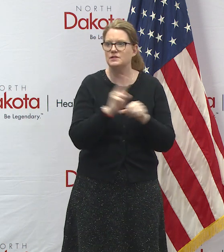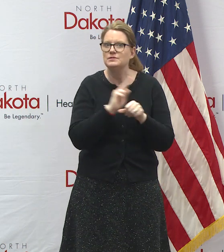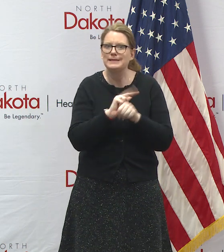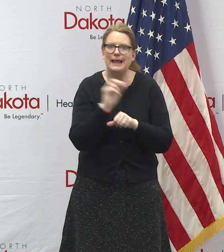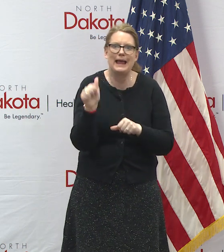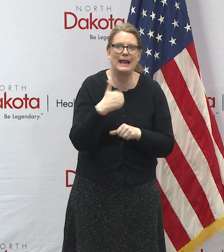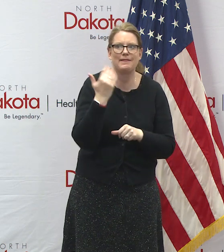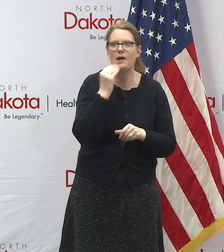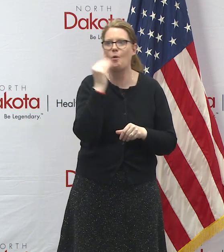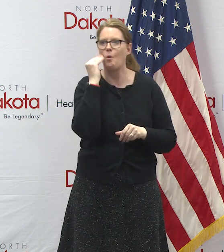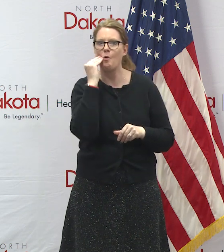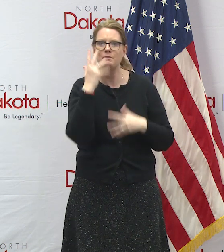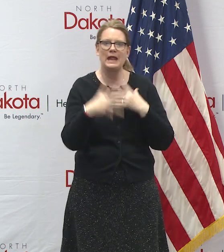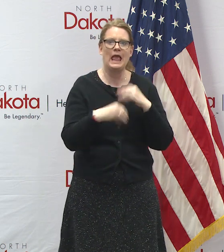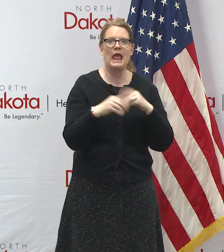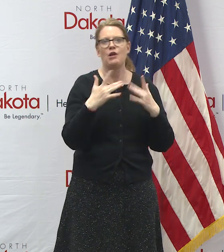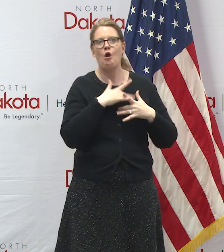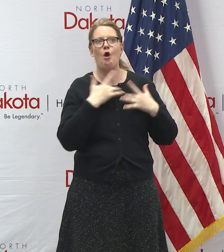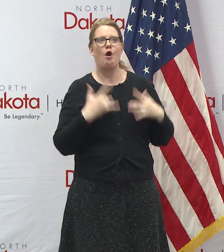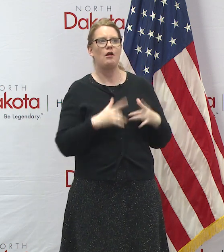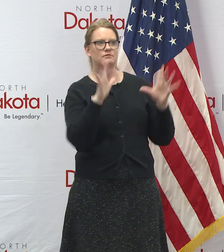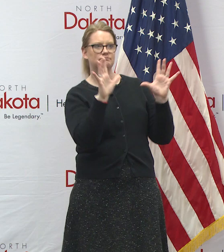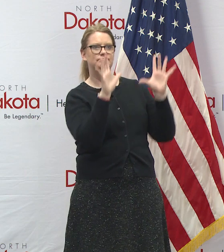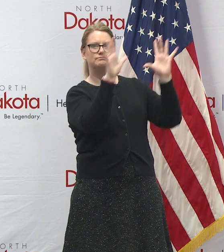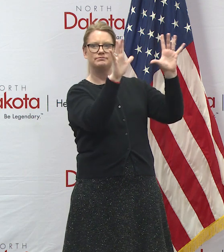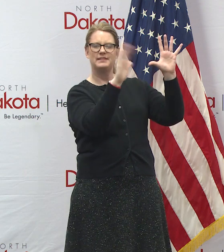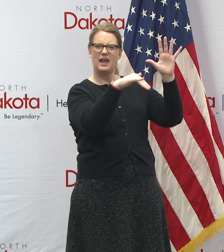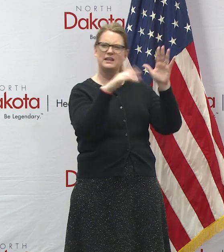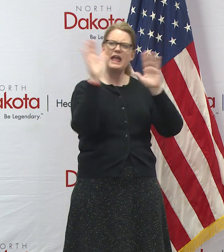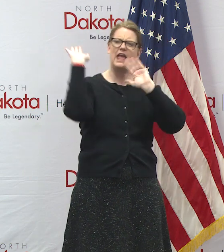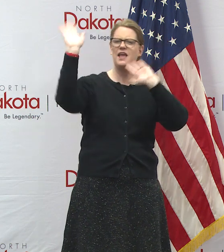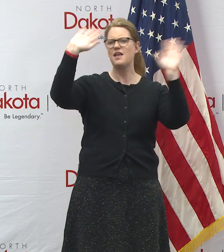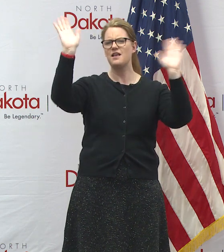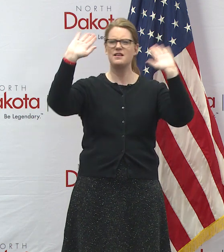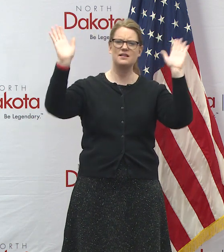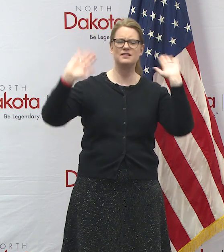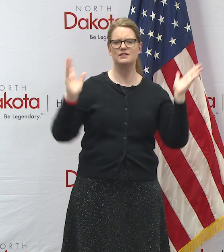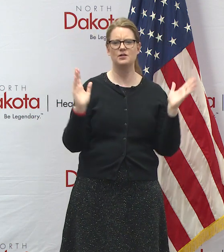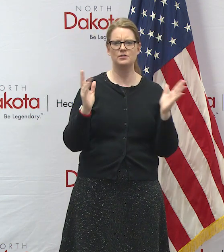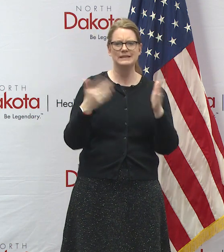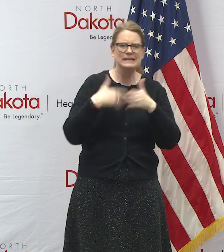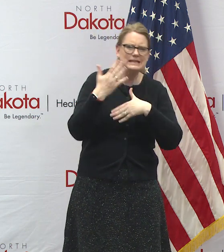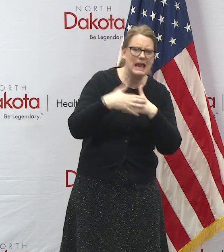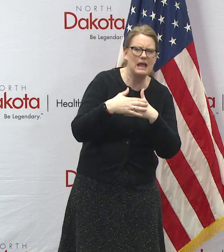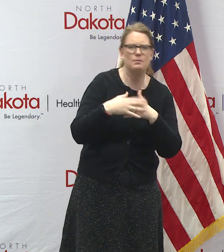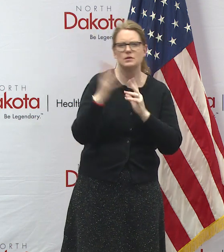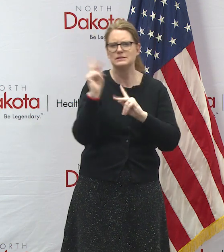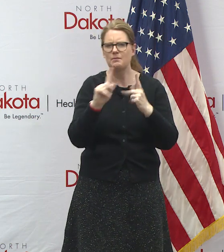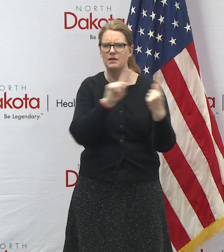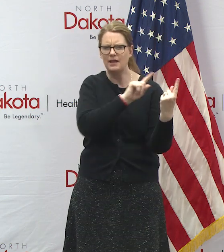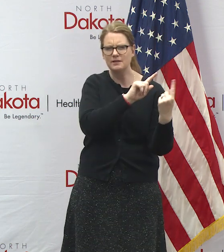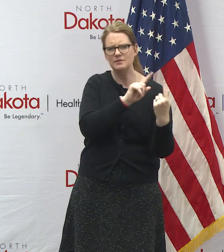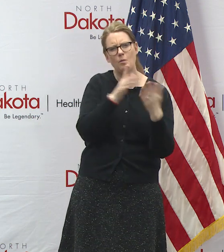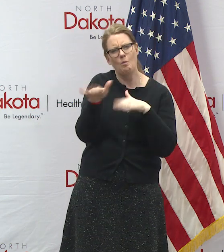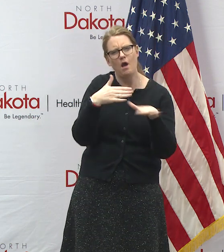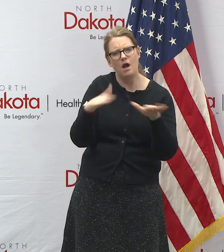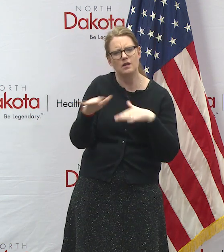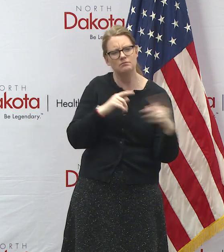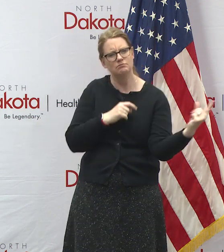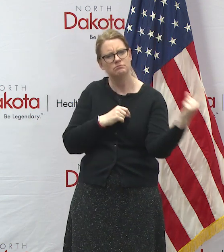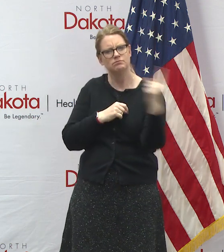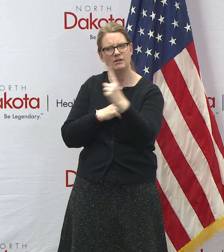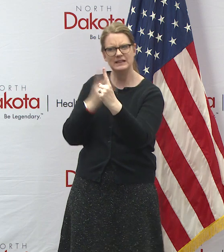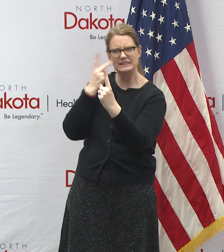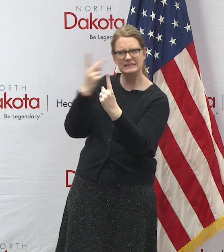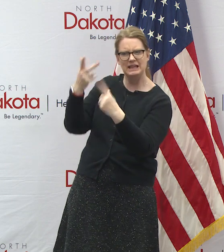might have at home to put a heart in the window as a way to saying a shout out to a neighbor or someone who's walking down the street to say we're all in this together